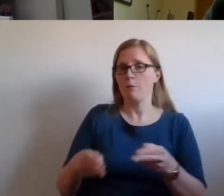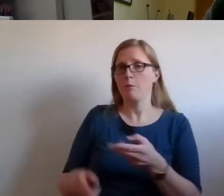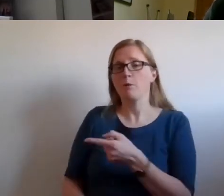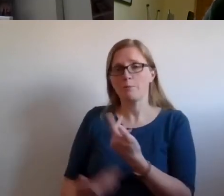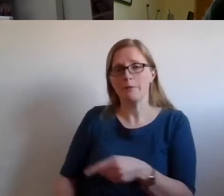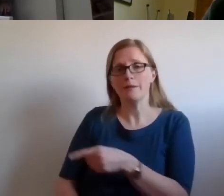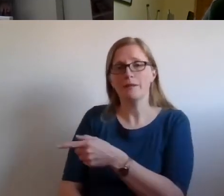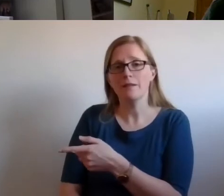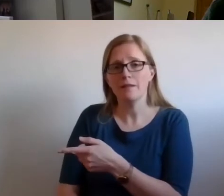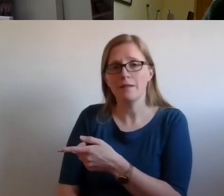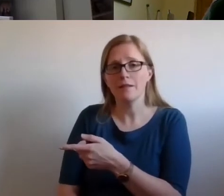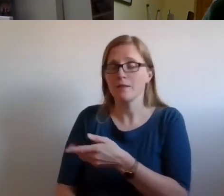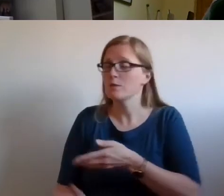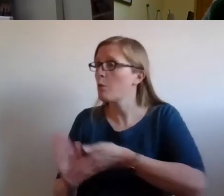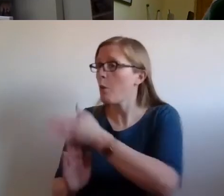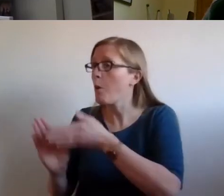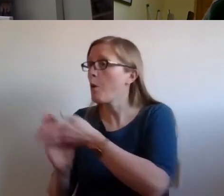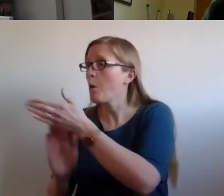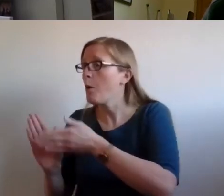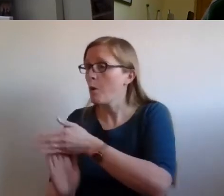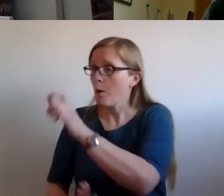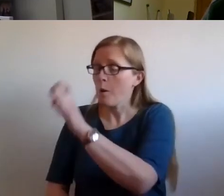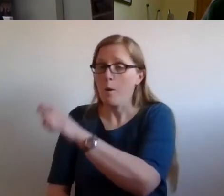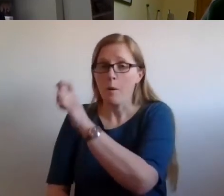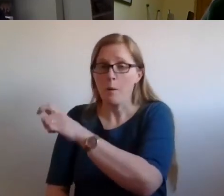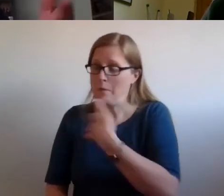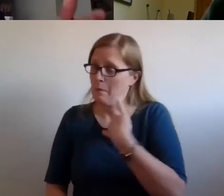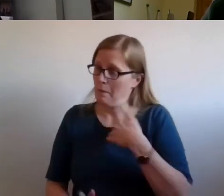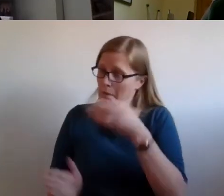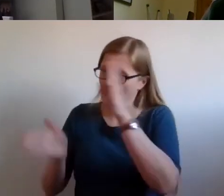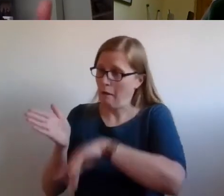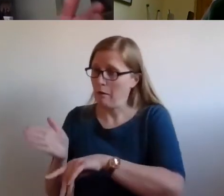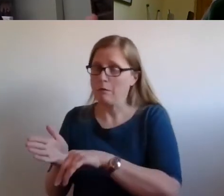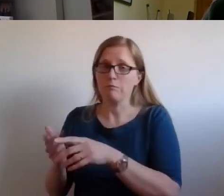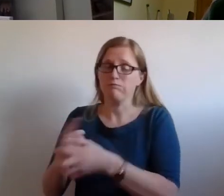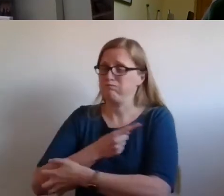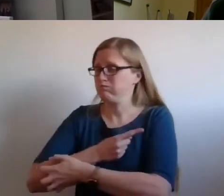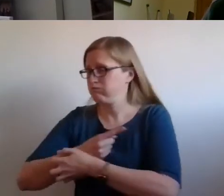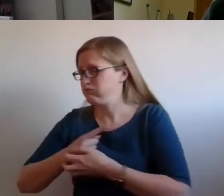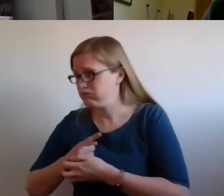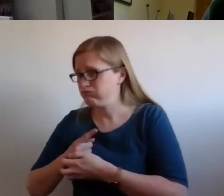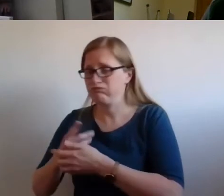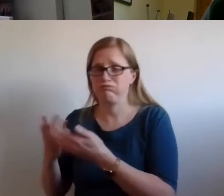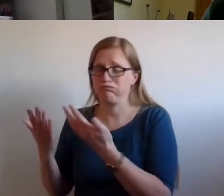those suffering from deprivation, and then trying to present that in policy